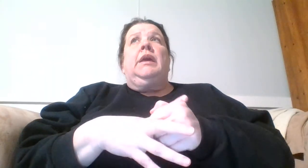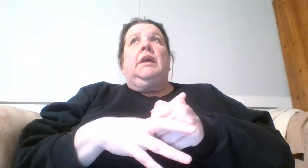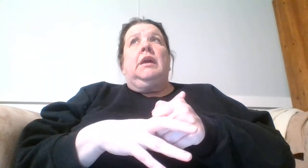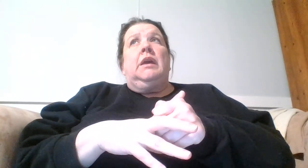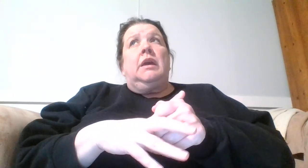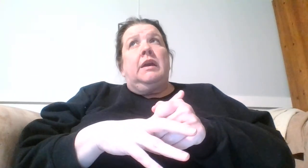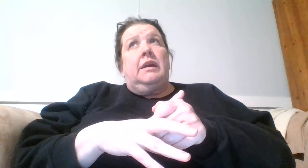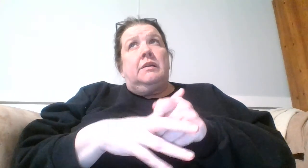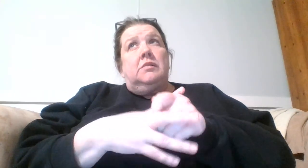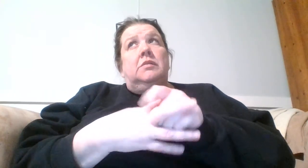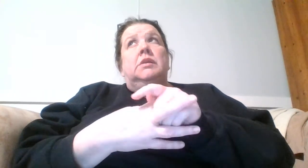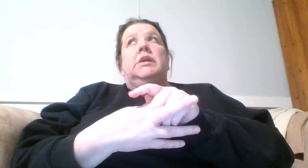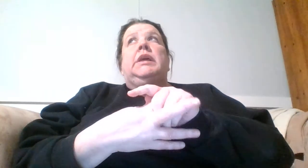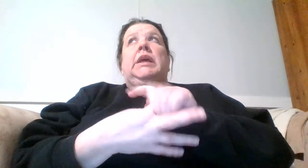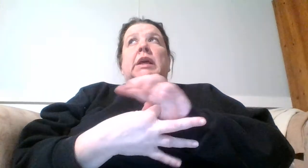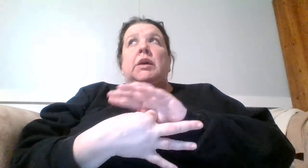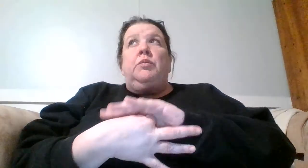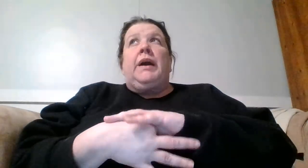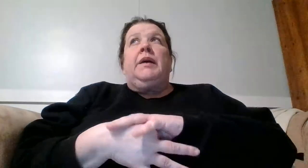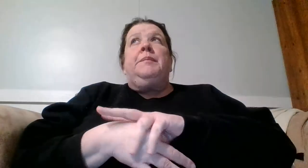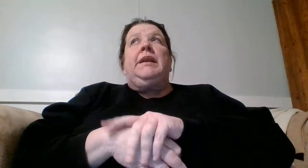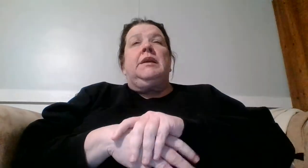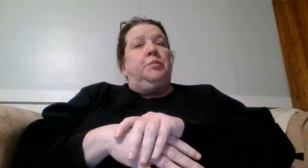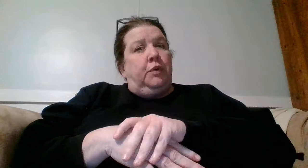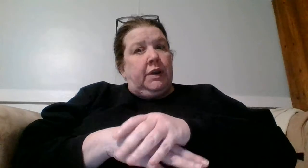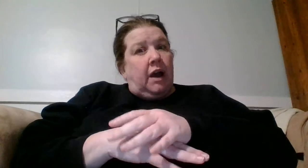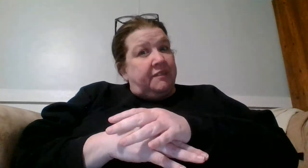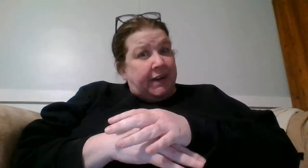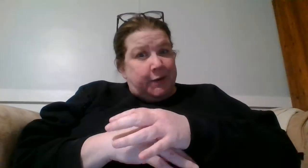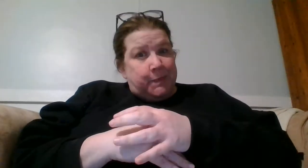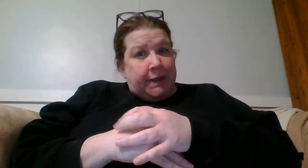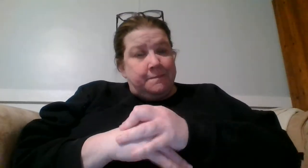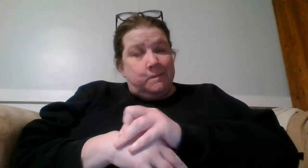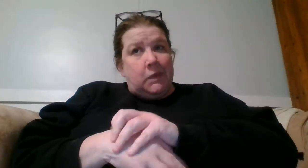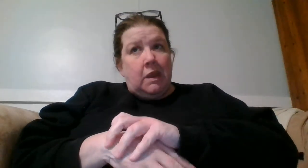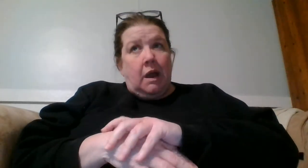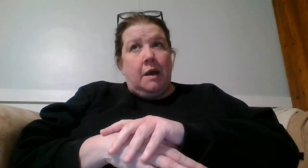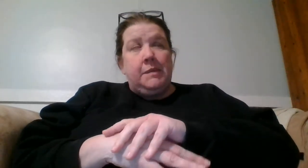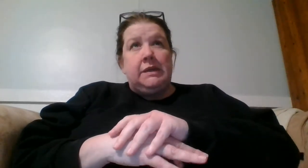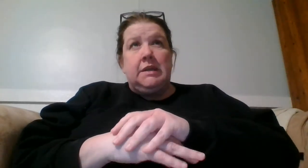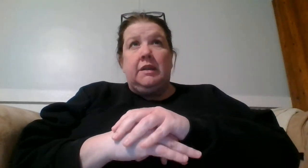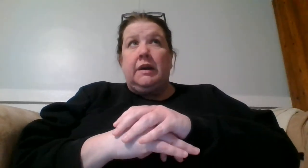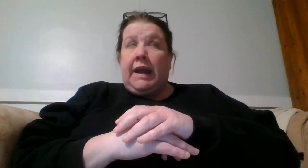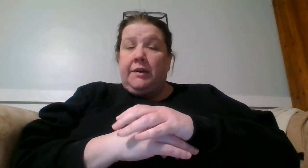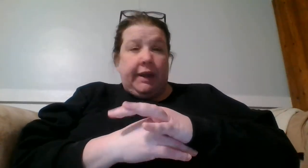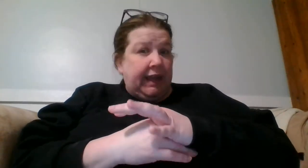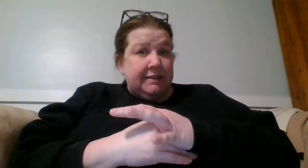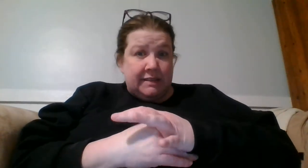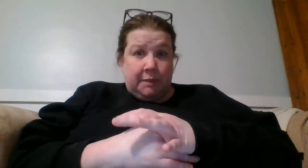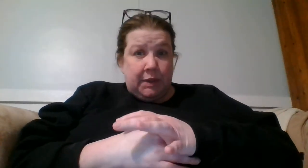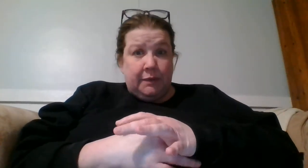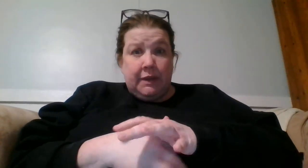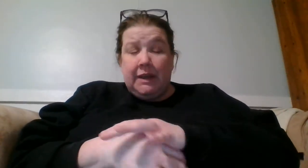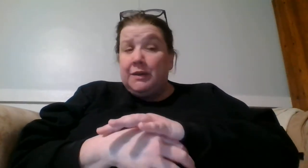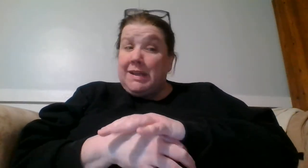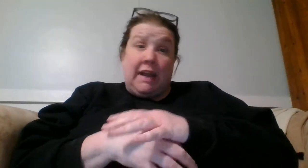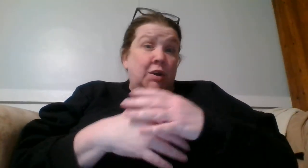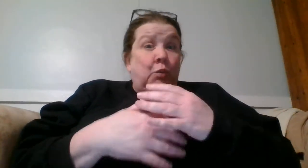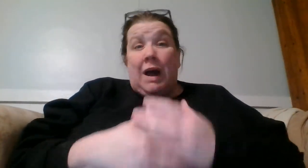he, he recommended putting off Ironman. Um, he's like, look, I know I can't stop you. He goes, and I don't want